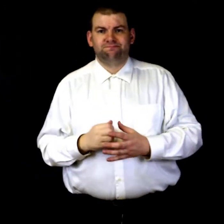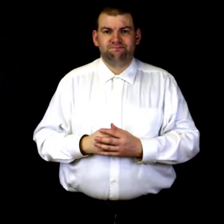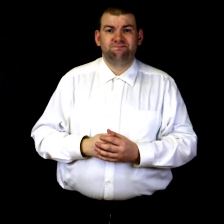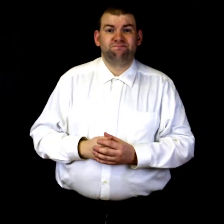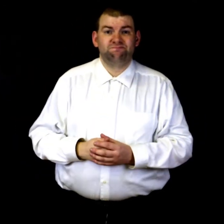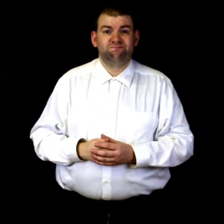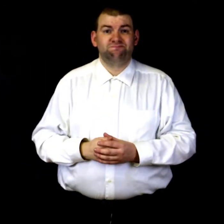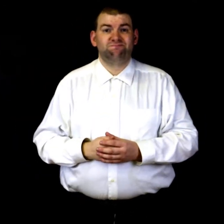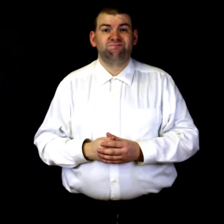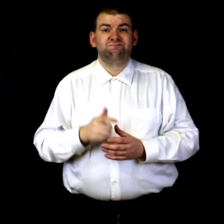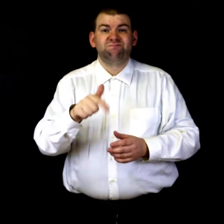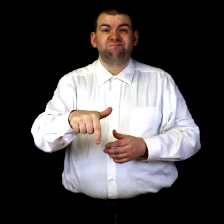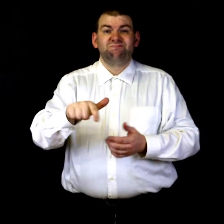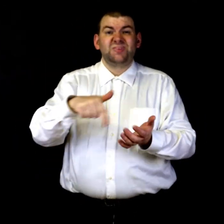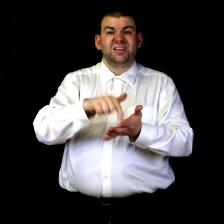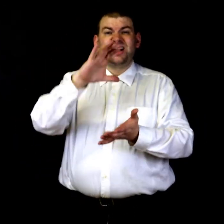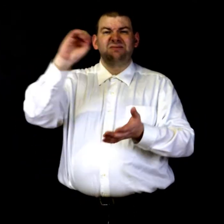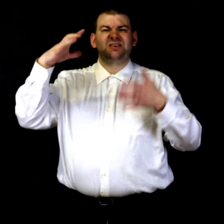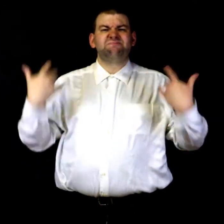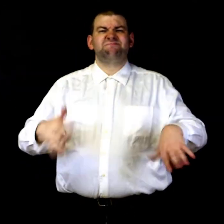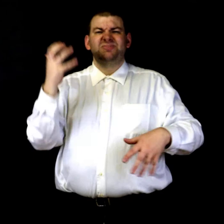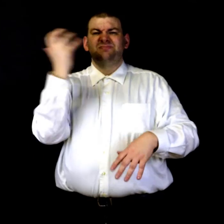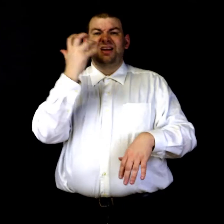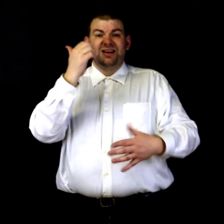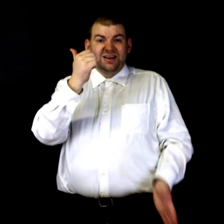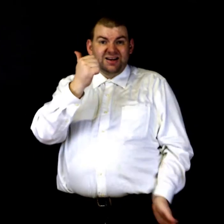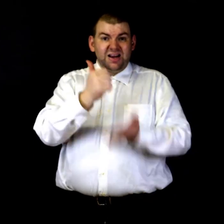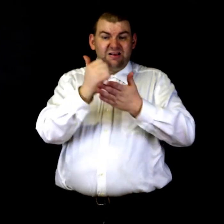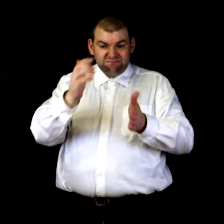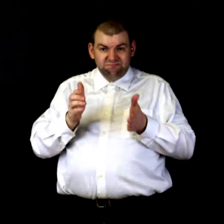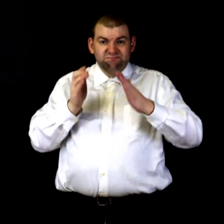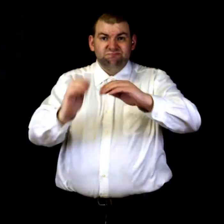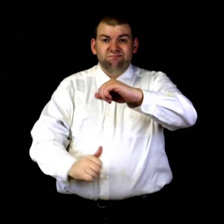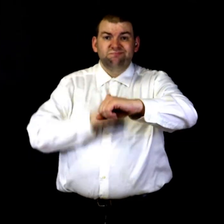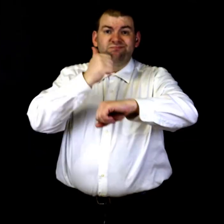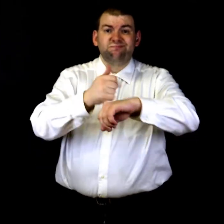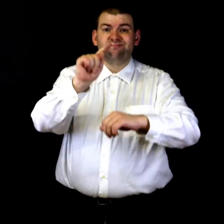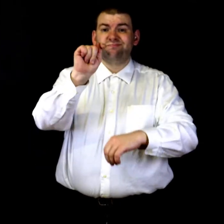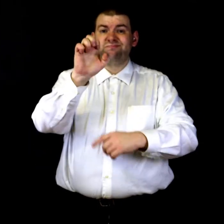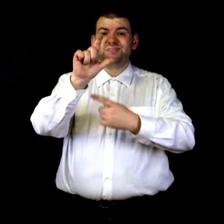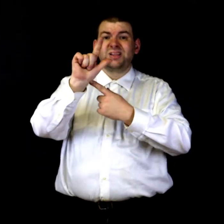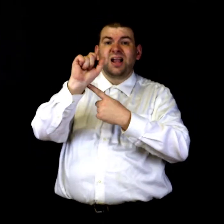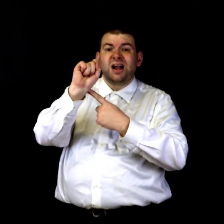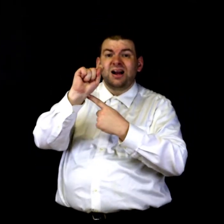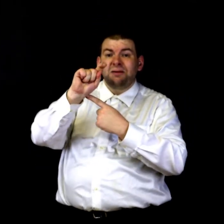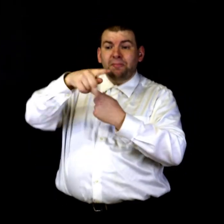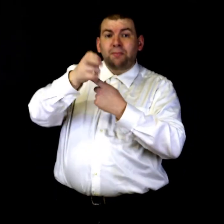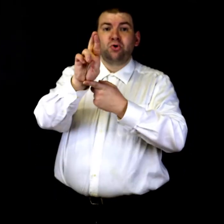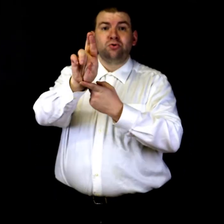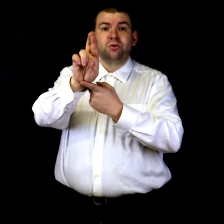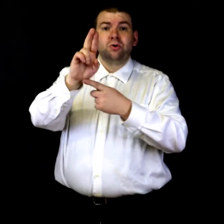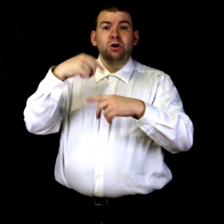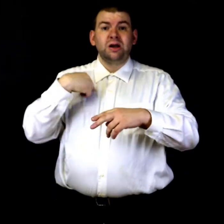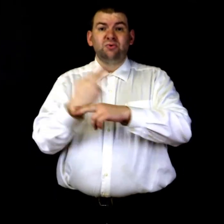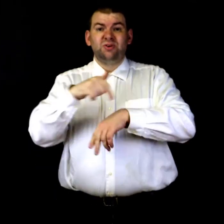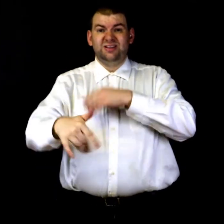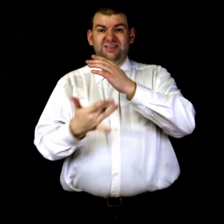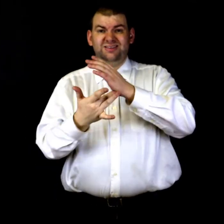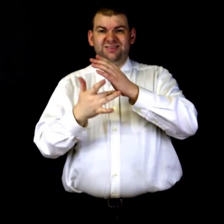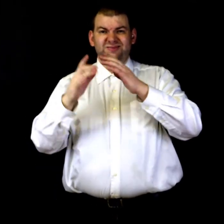button you can turn on. This company has been amazing and helped me along the way to set up the teleprompter. I am using this